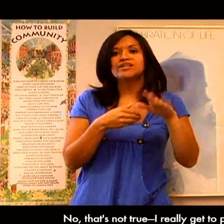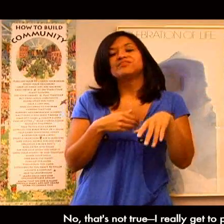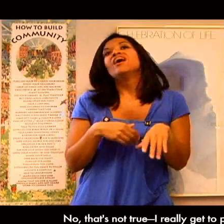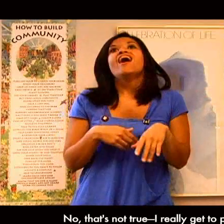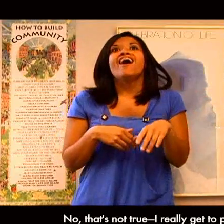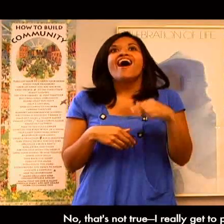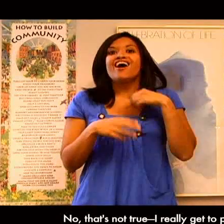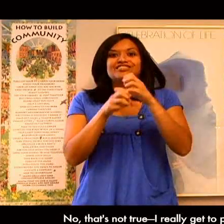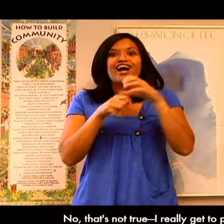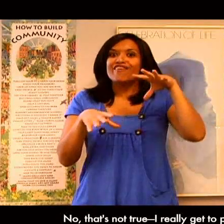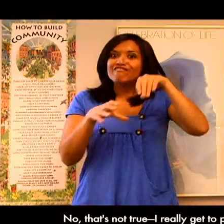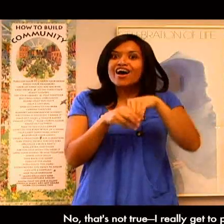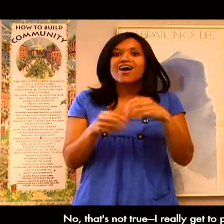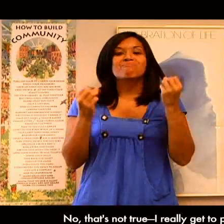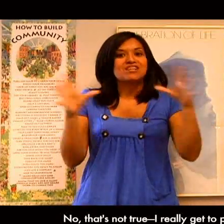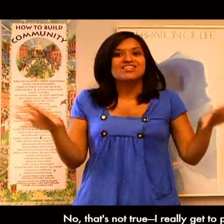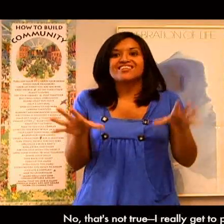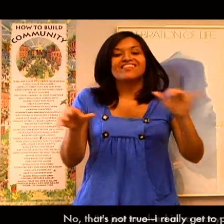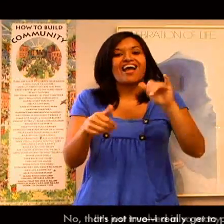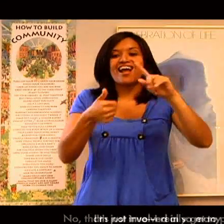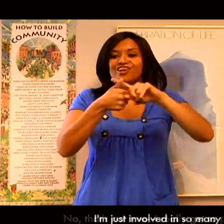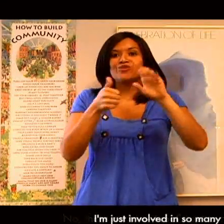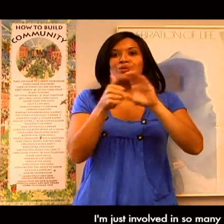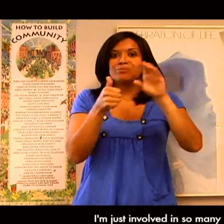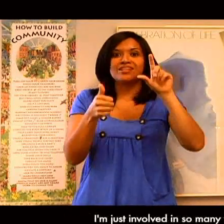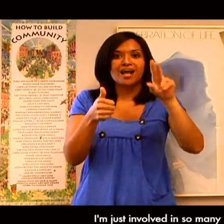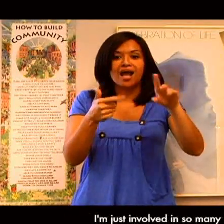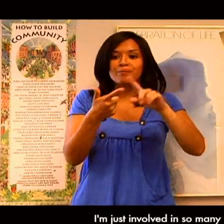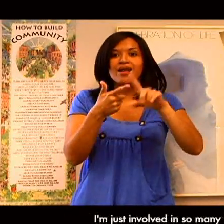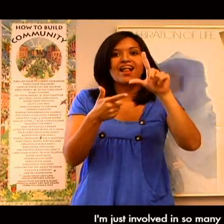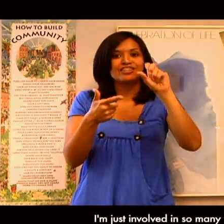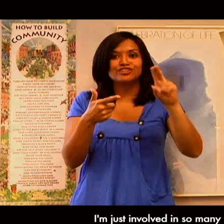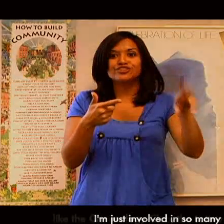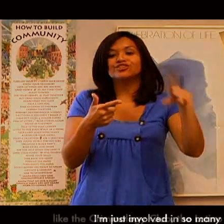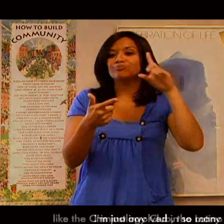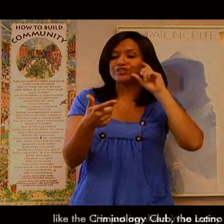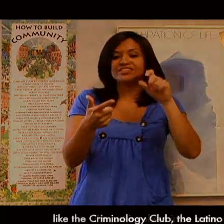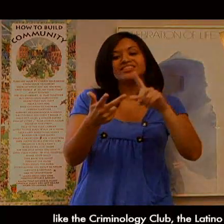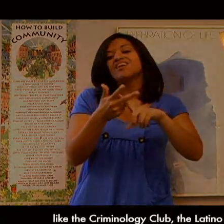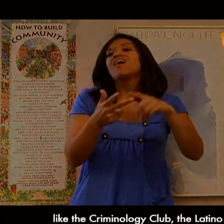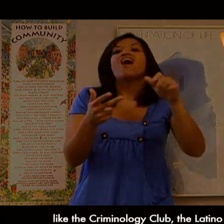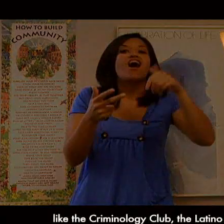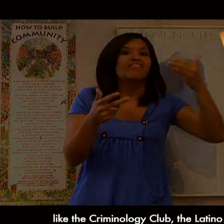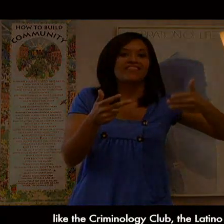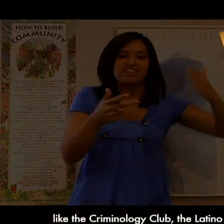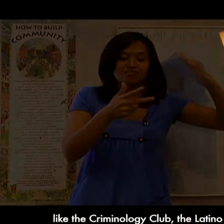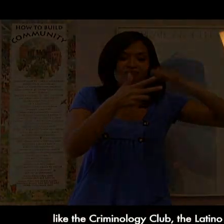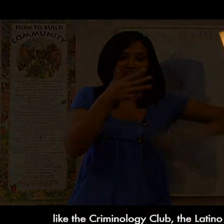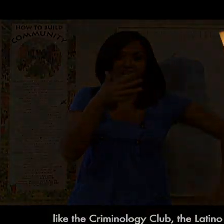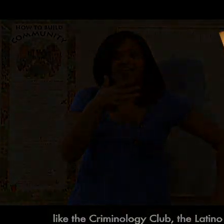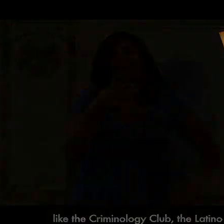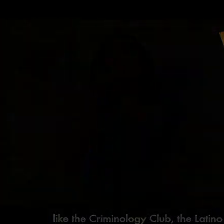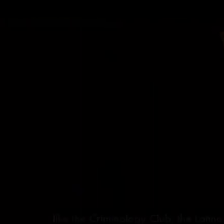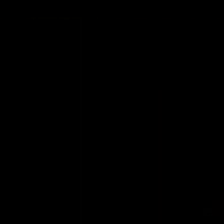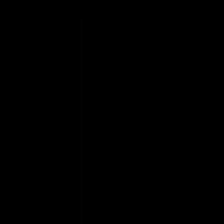really get to participate. I'm just involved in so many things like the criminology club, Latino Student Union.